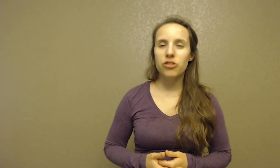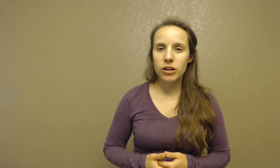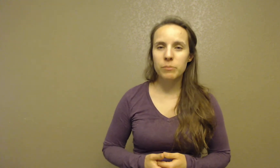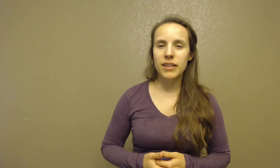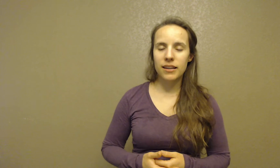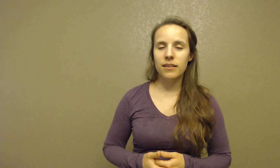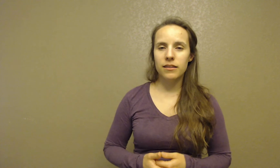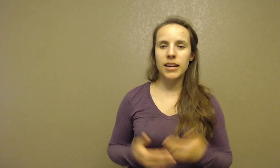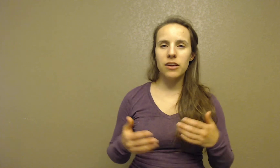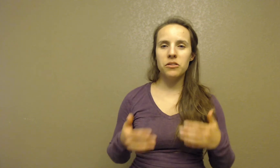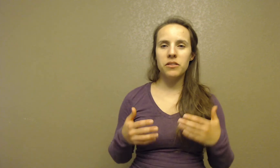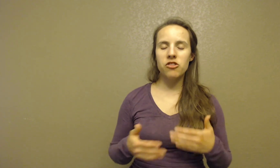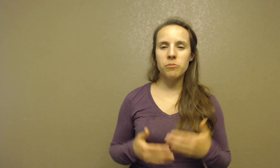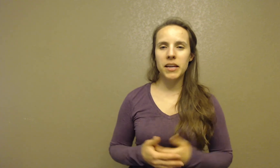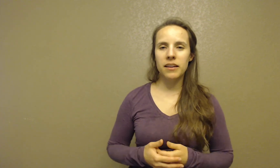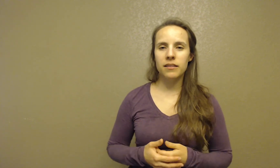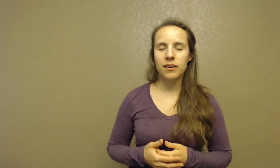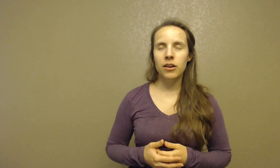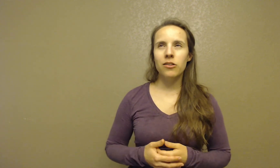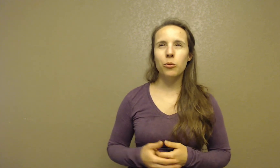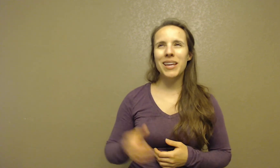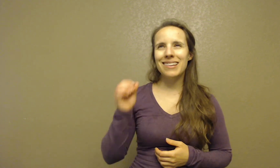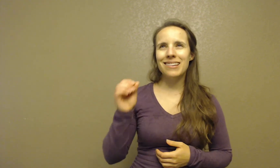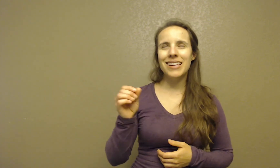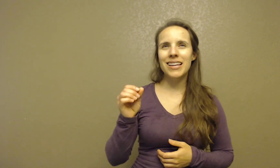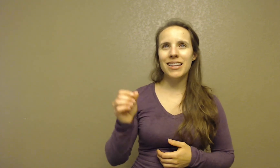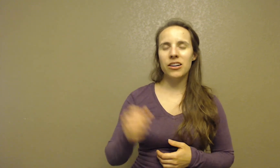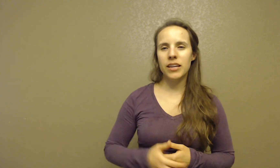circumstances to get to such a place so we can see clearly.